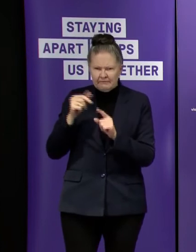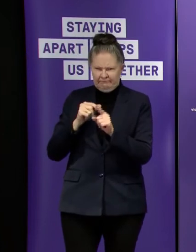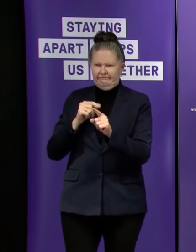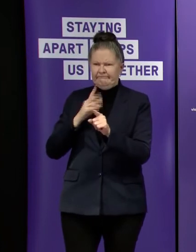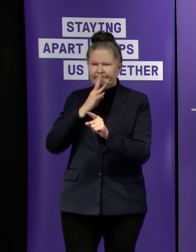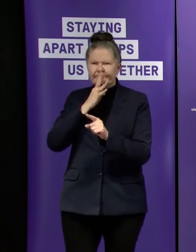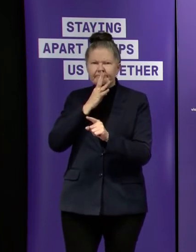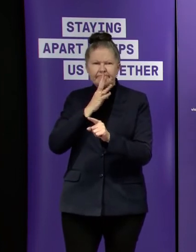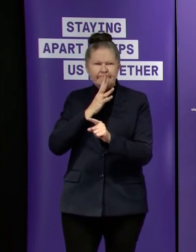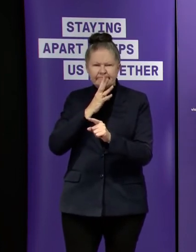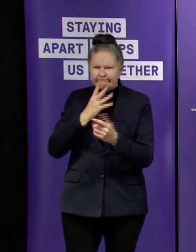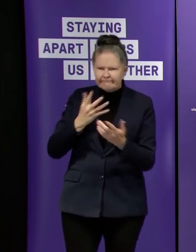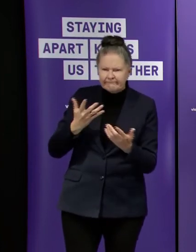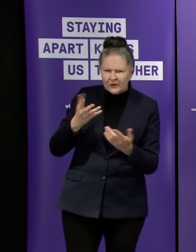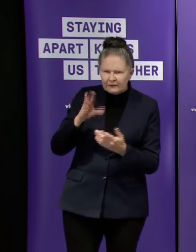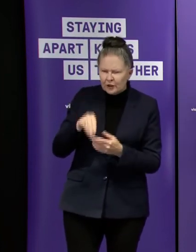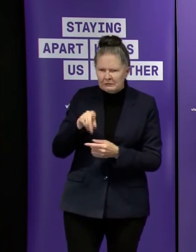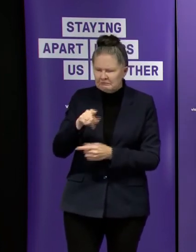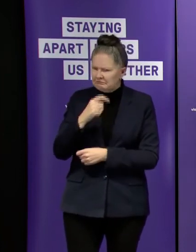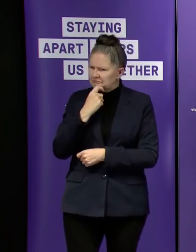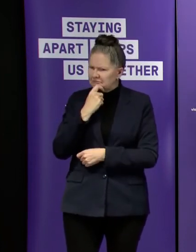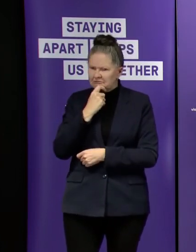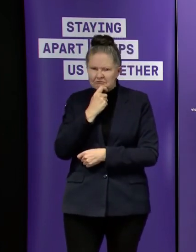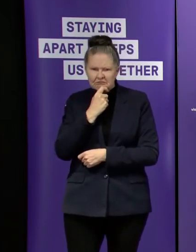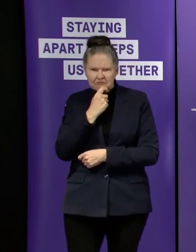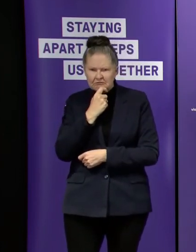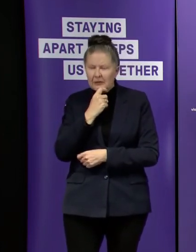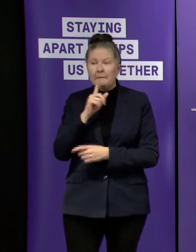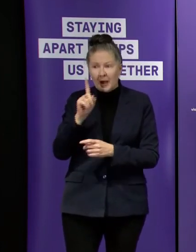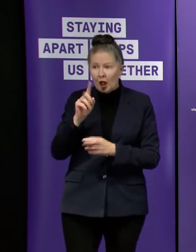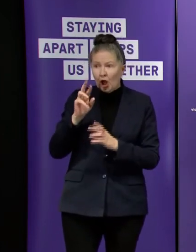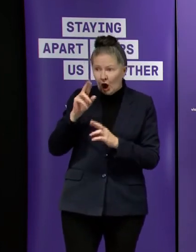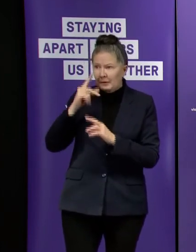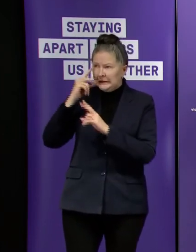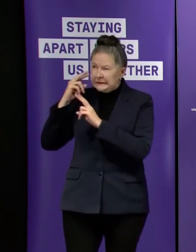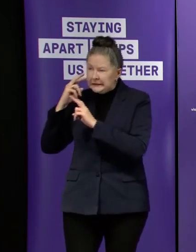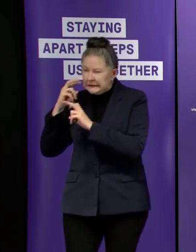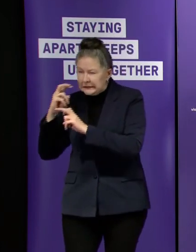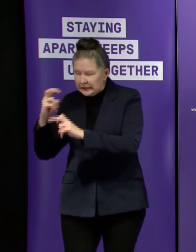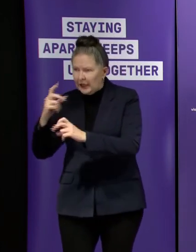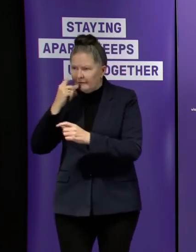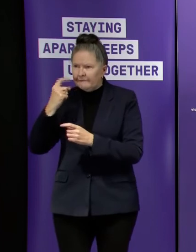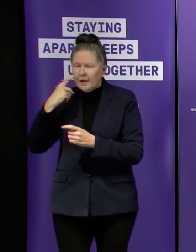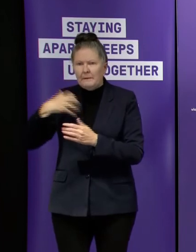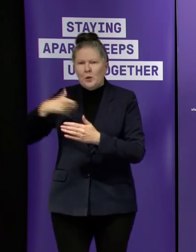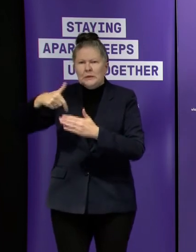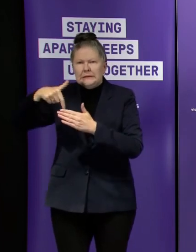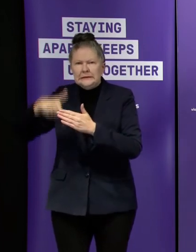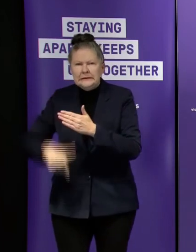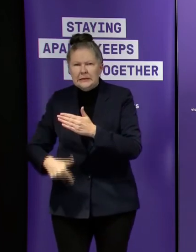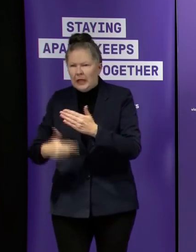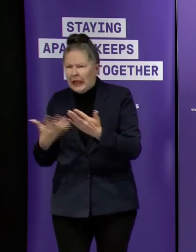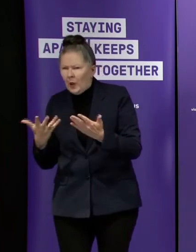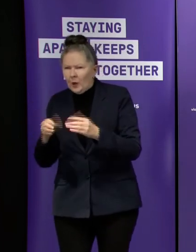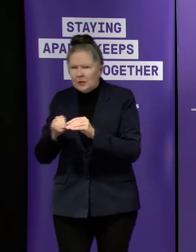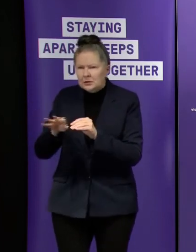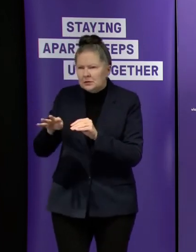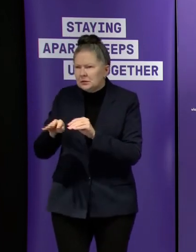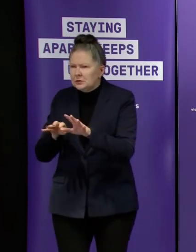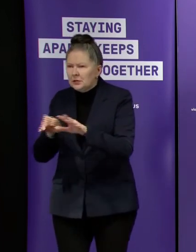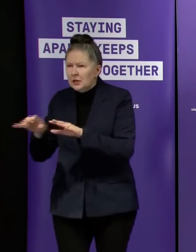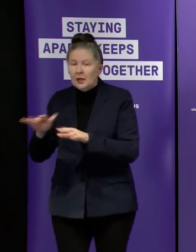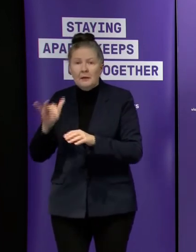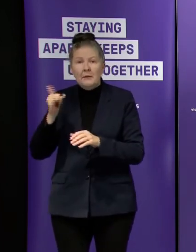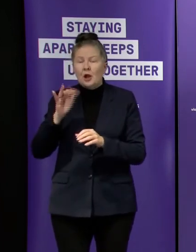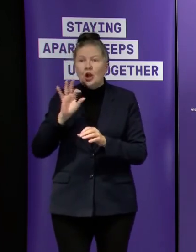you just can't solve uh but uh we're hopeful to be able to come back to you with some really significant analysis and some steps probably not the